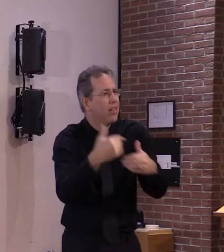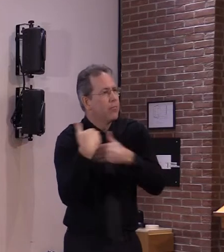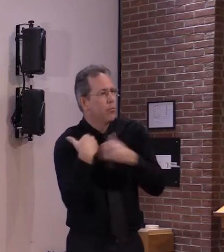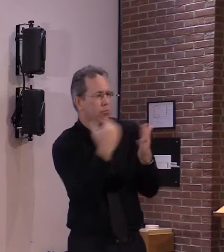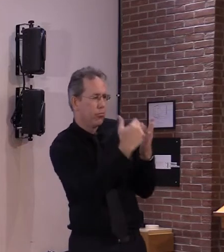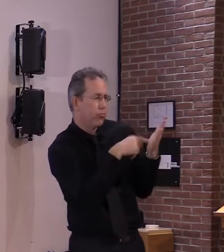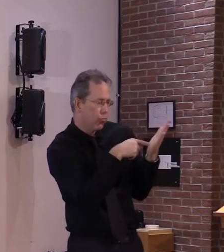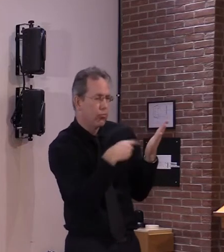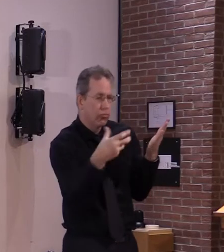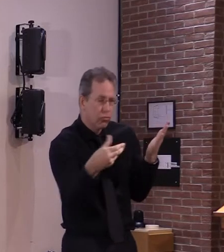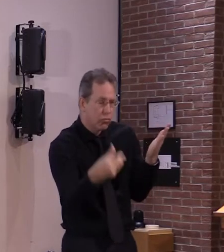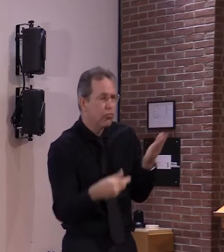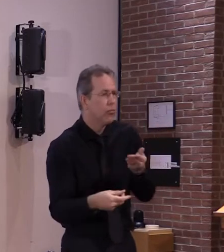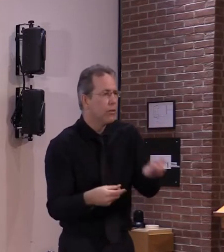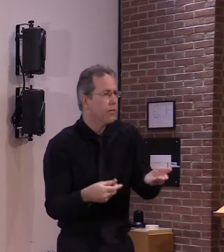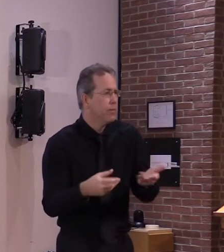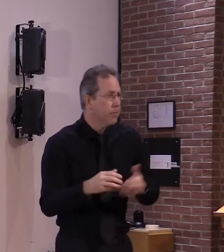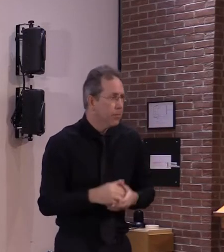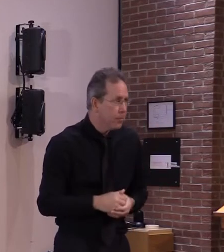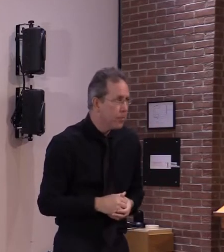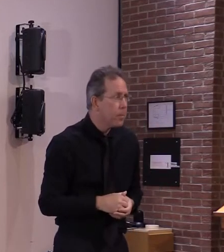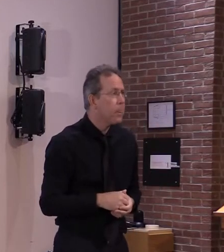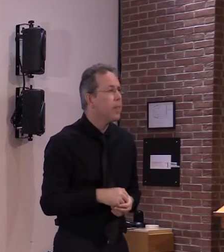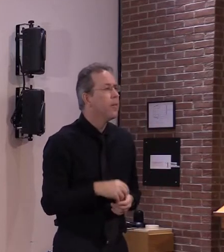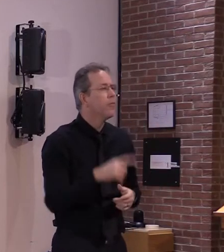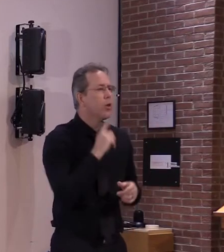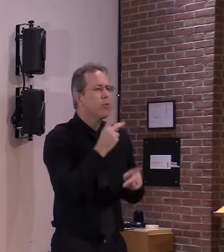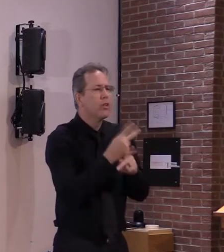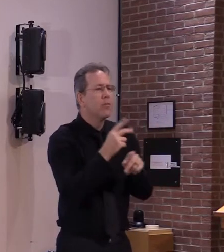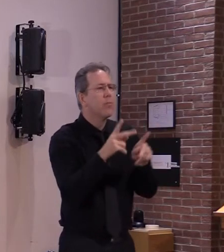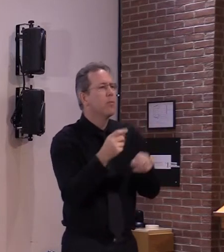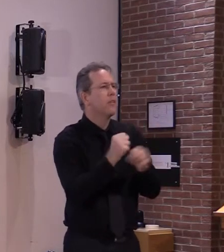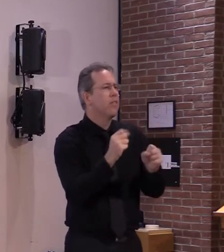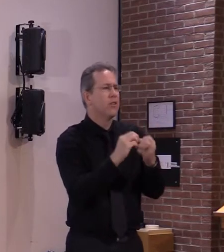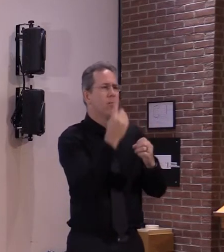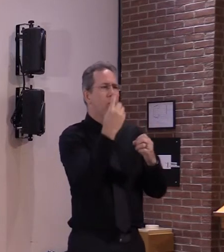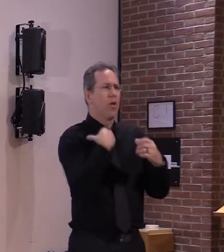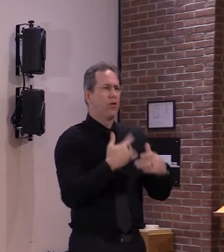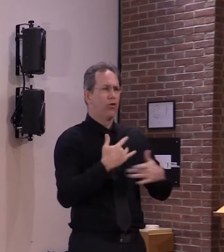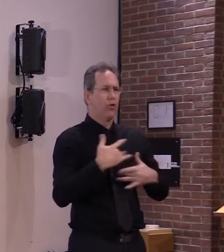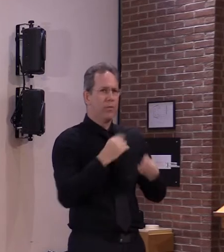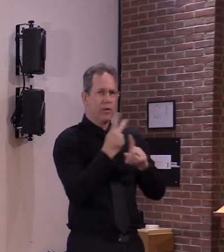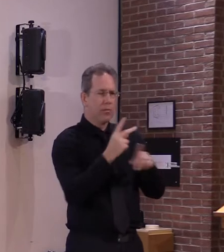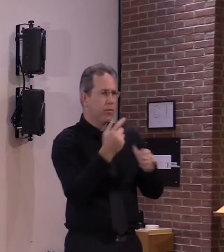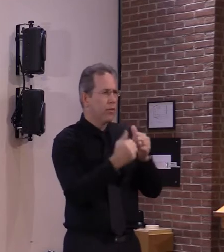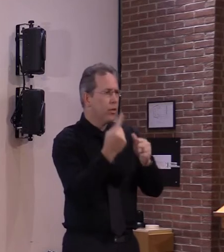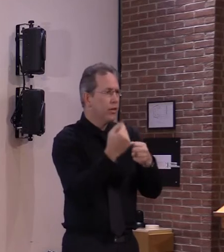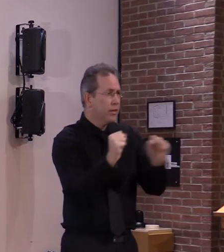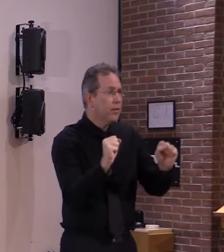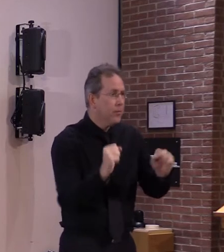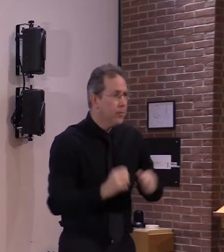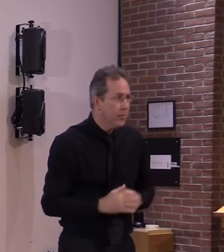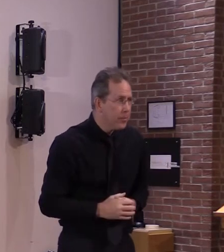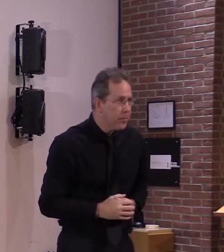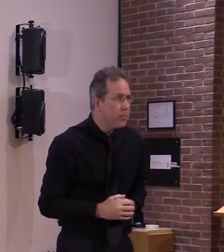cdc guidance and health care system educational programming have been occurring since the weekend